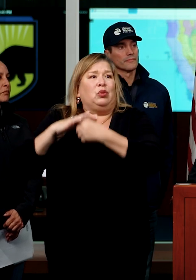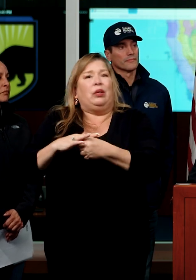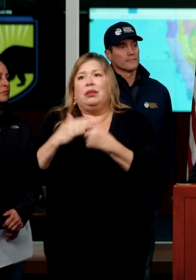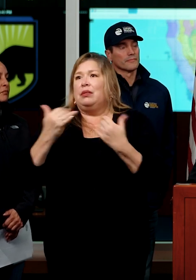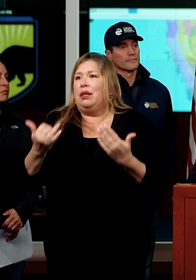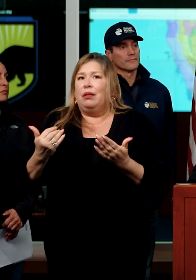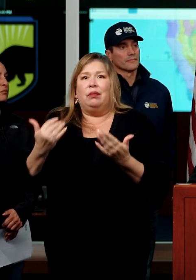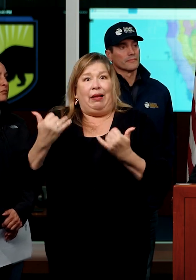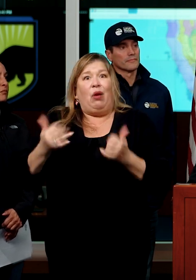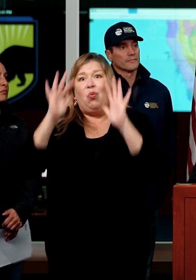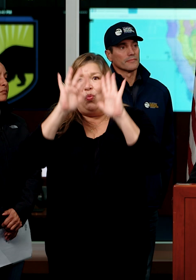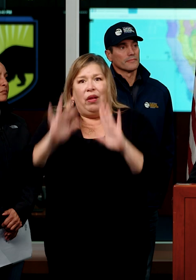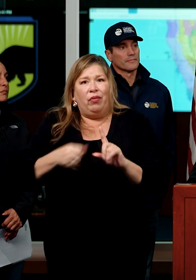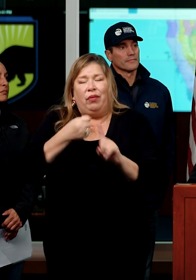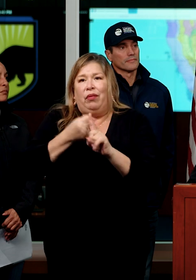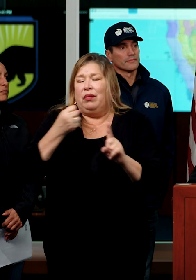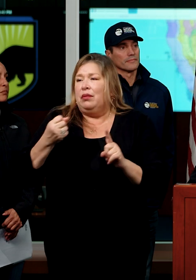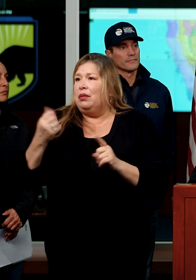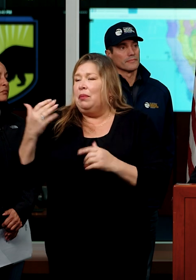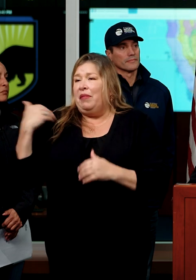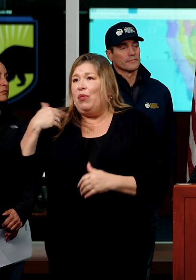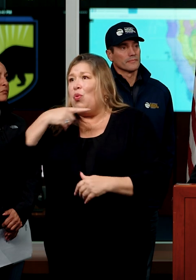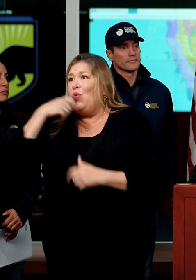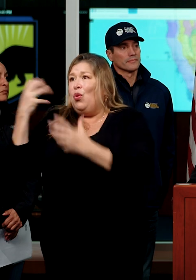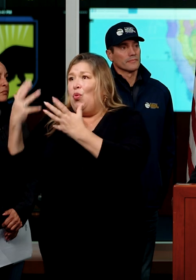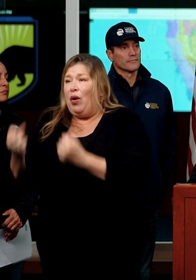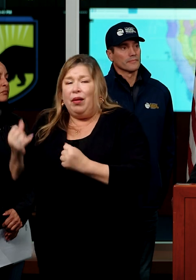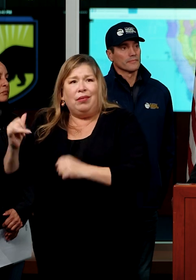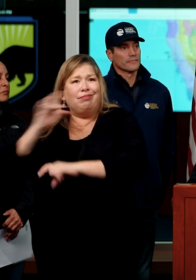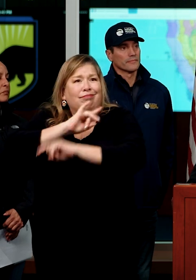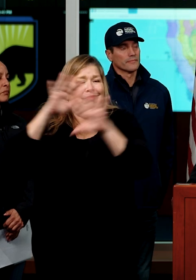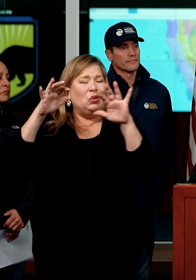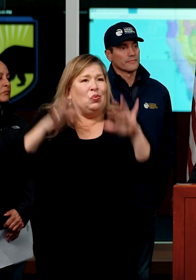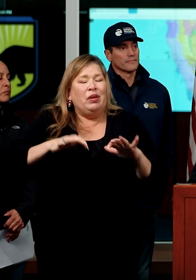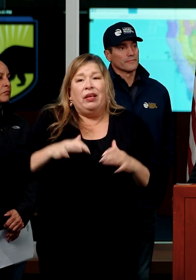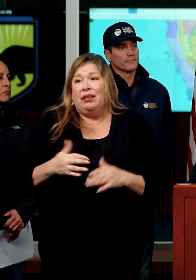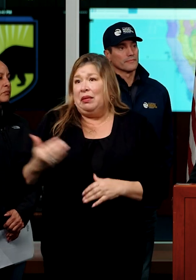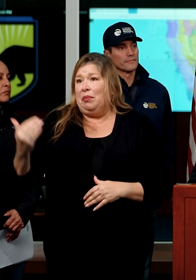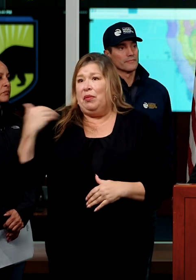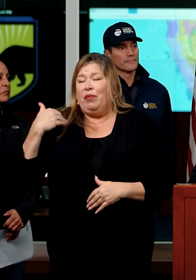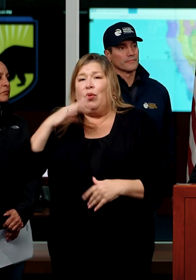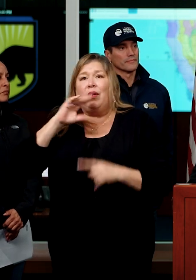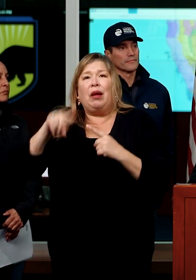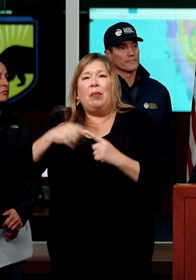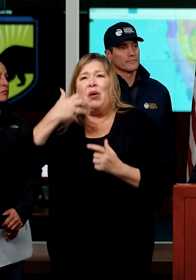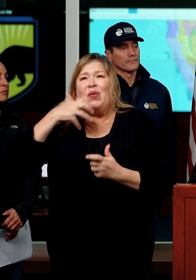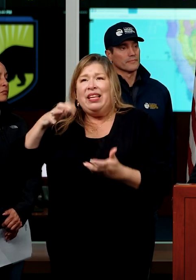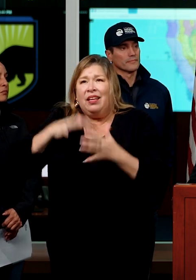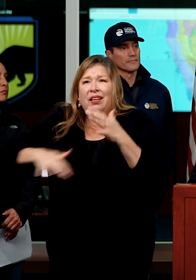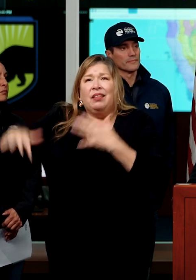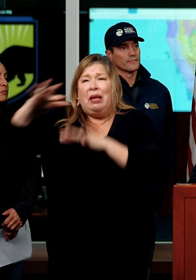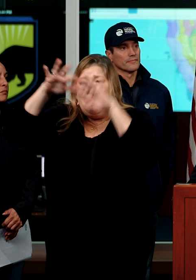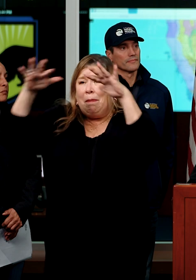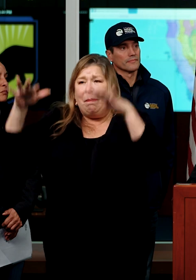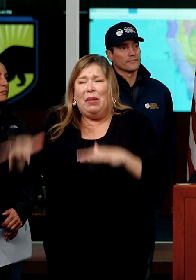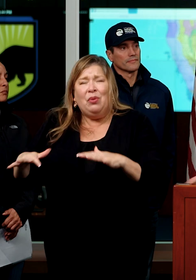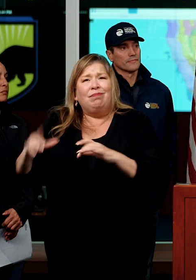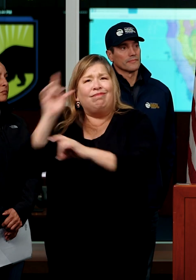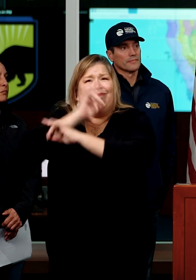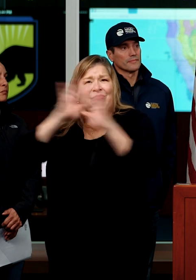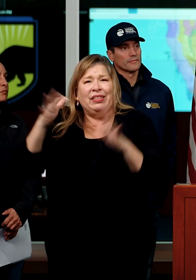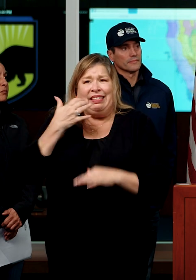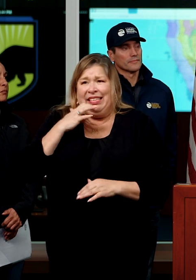whiplash from one extreme to the other. was just a few months ago we were talking about these heat domes and the extreme heat.